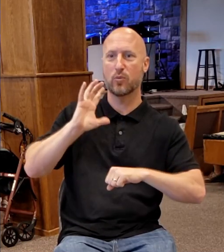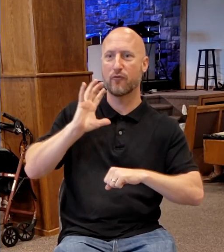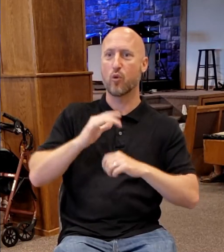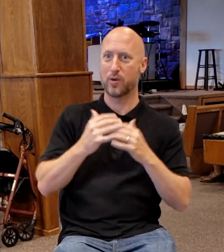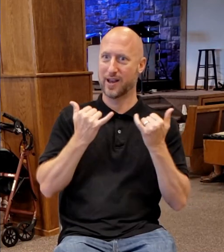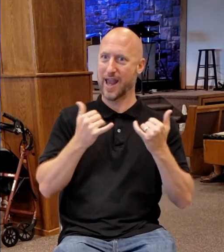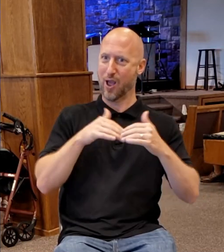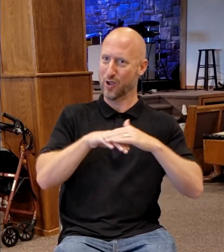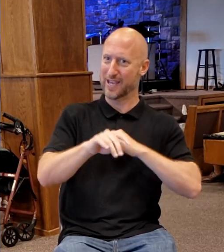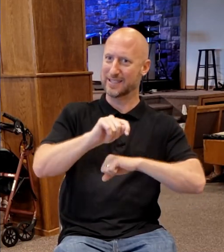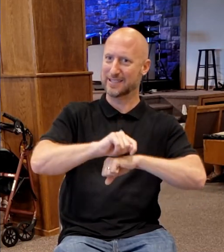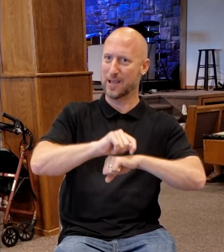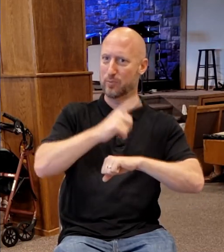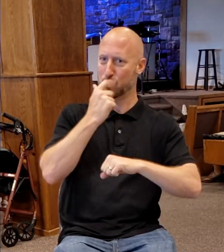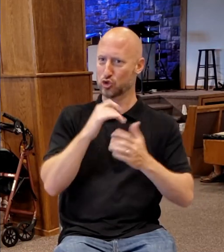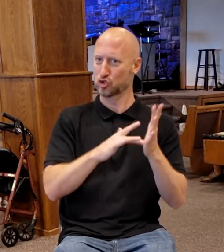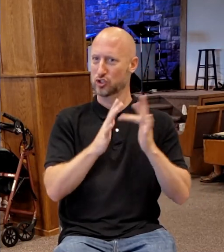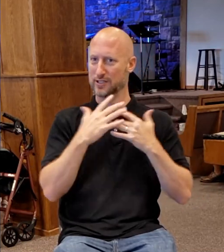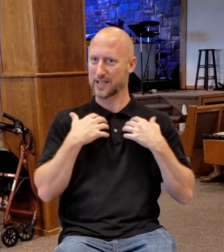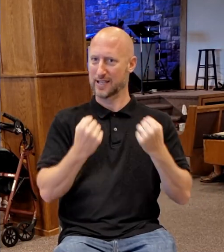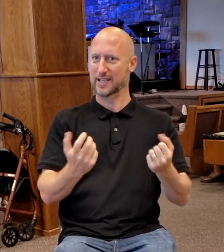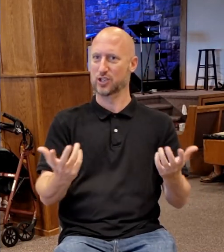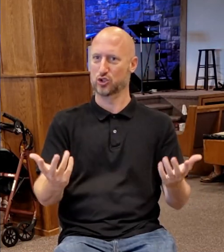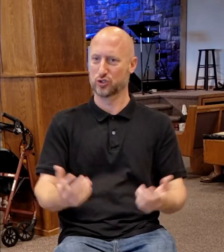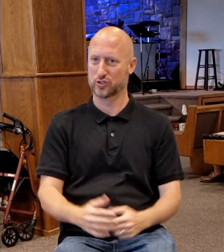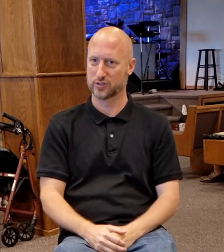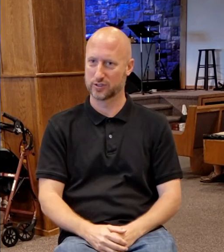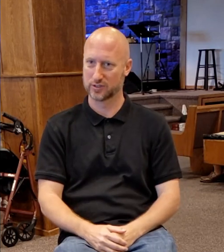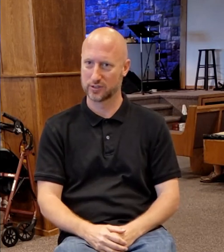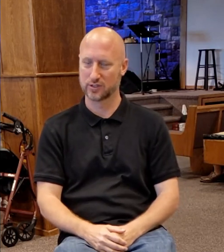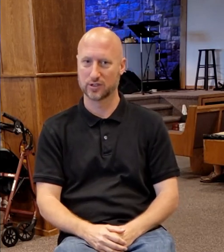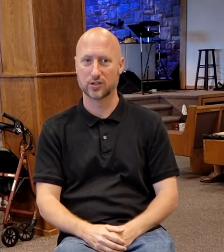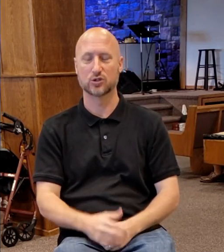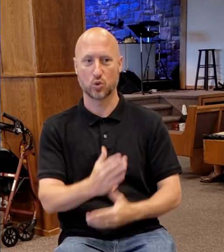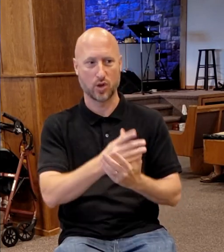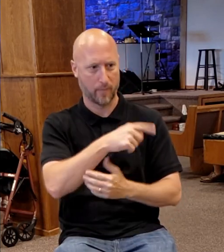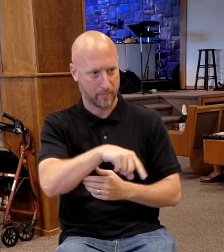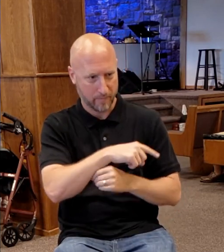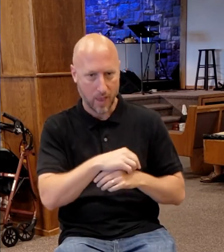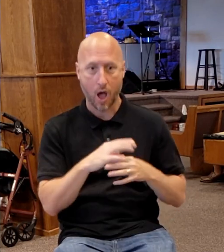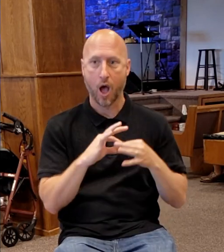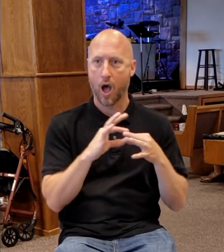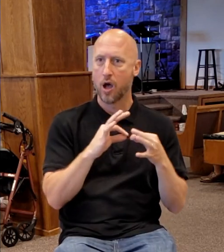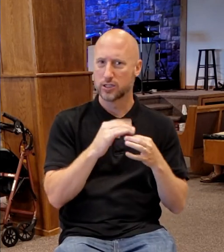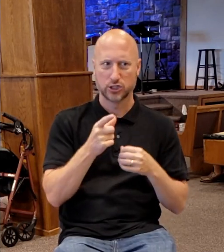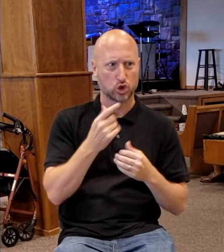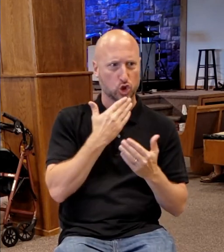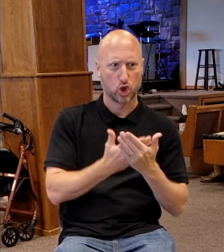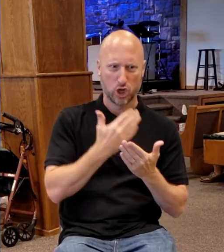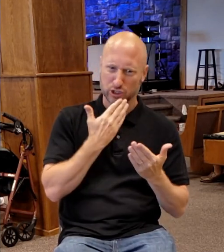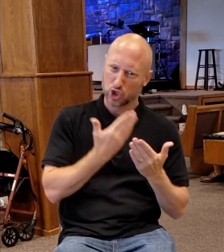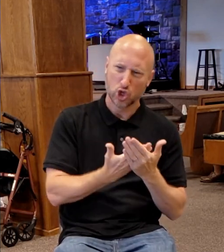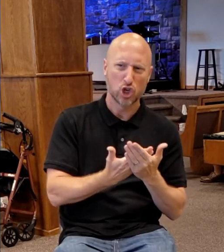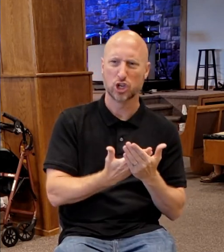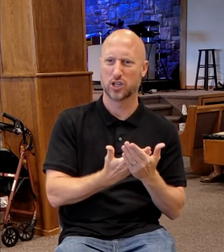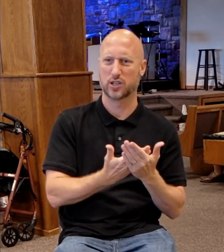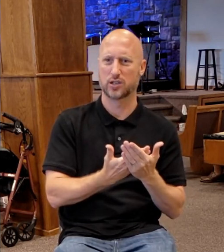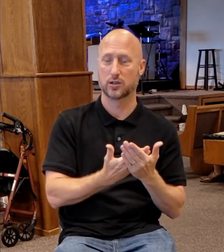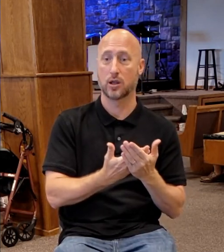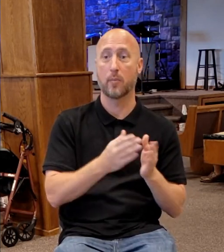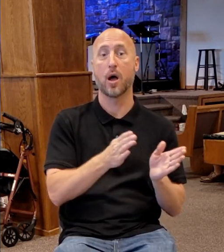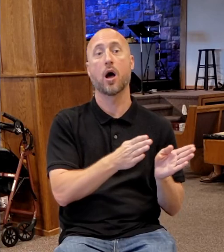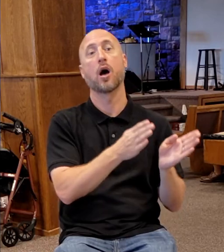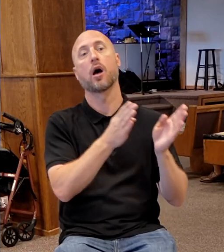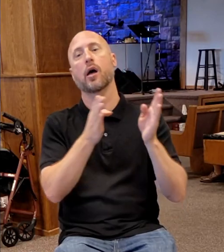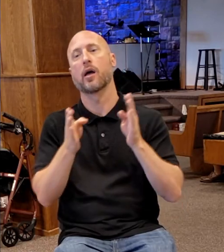So there's a consortium. There's a group of people there saying, look, he's good. He's good. Then there's